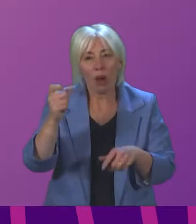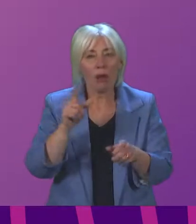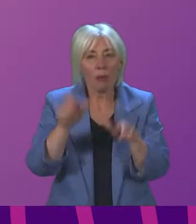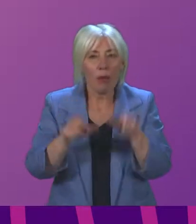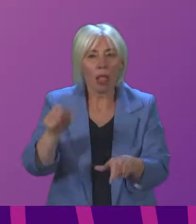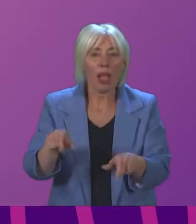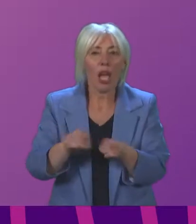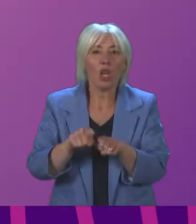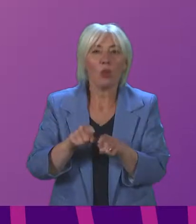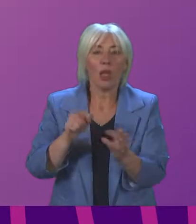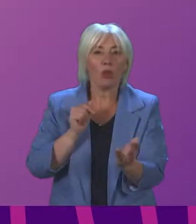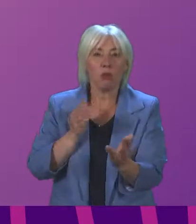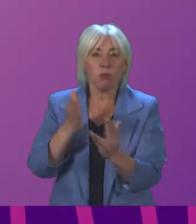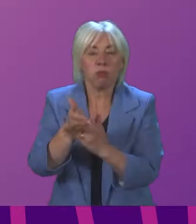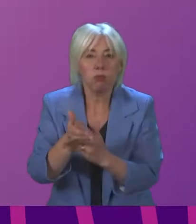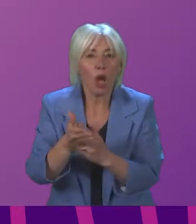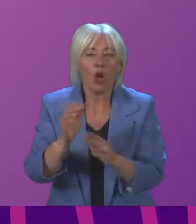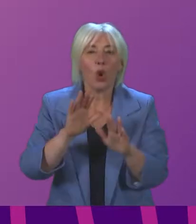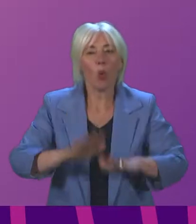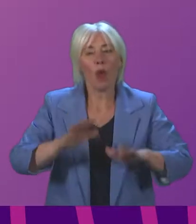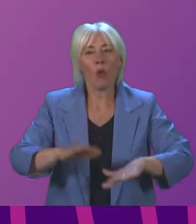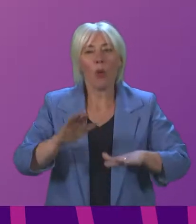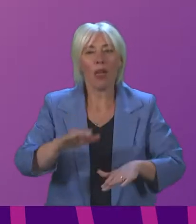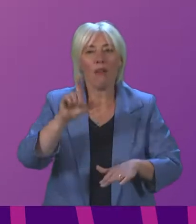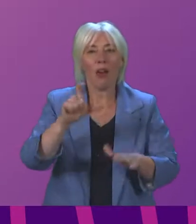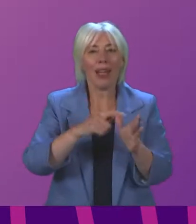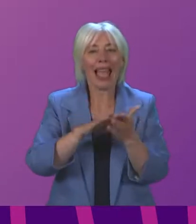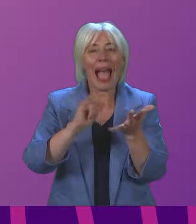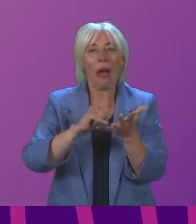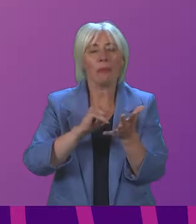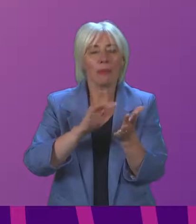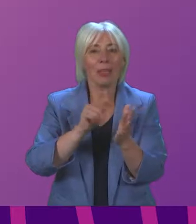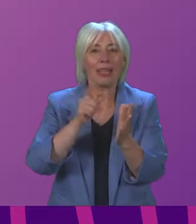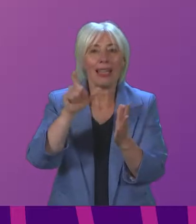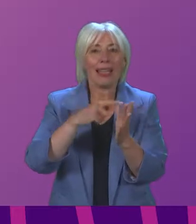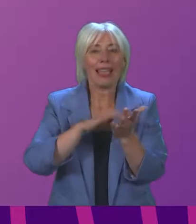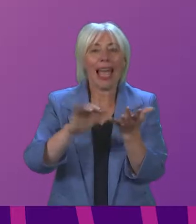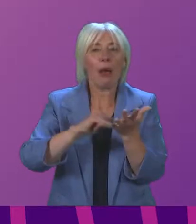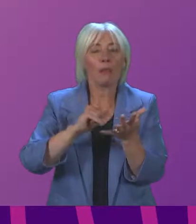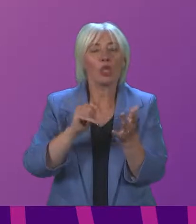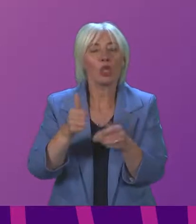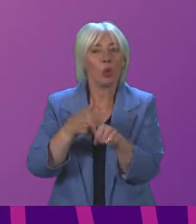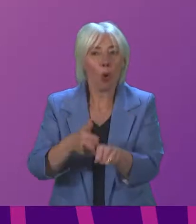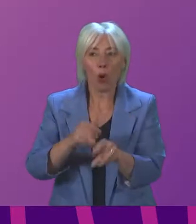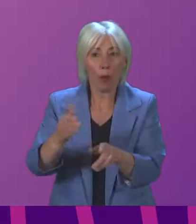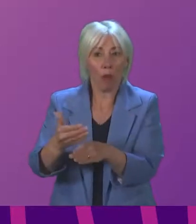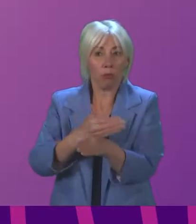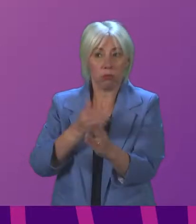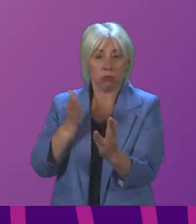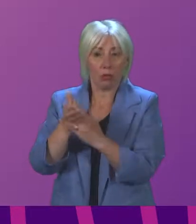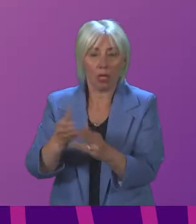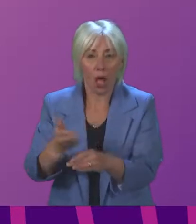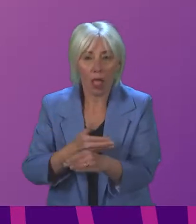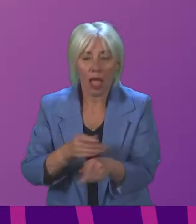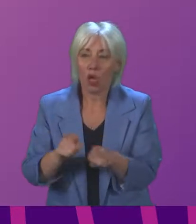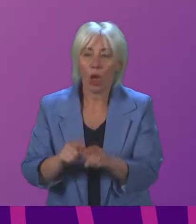than waiting for CAM support, to make sure our interventions are as early as possible to enhance the well-being of children and young people, and creating good